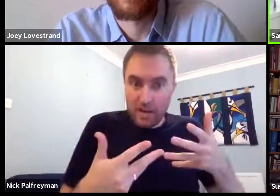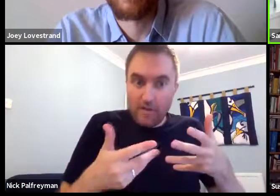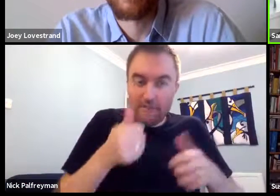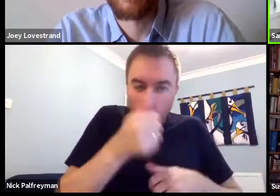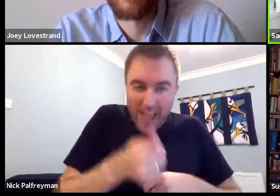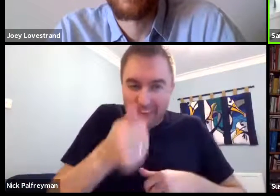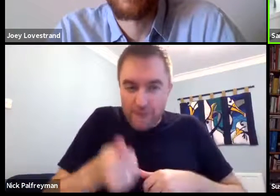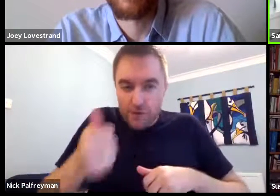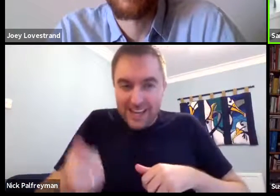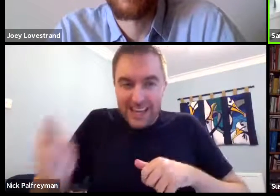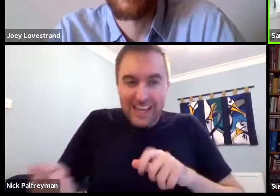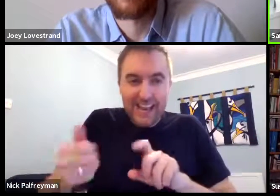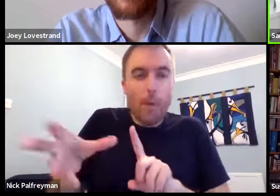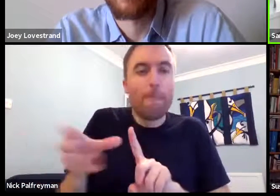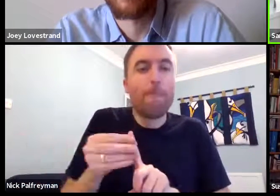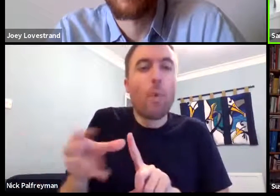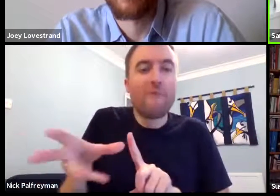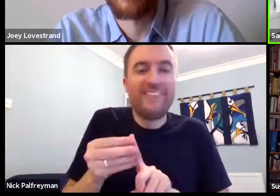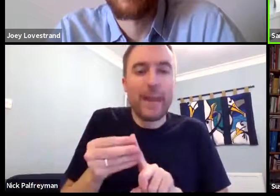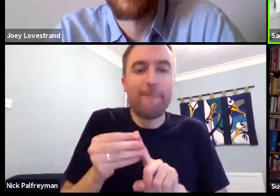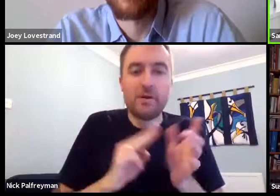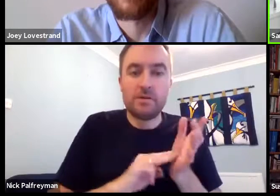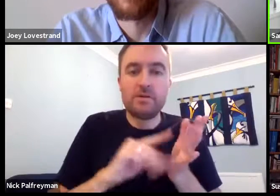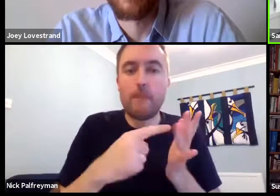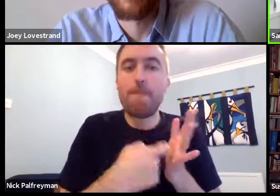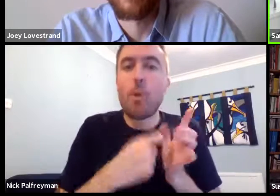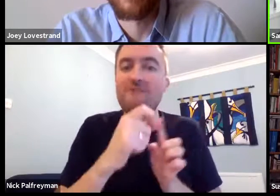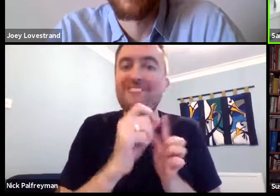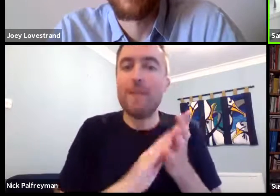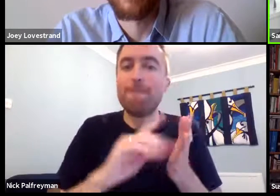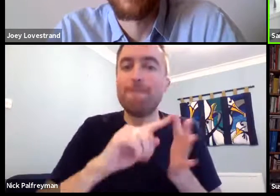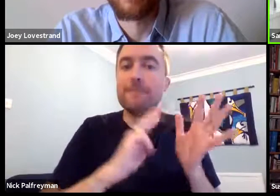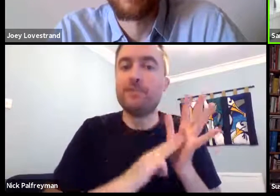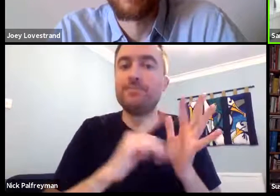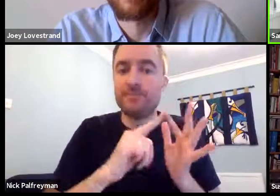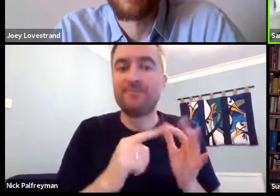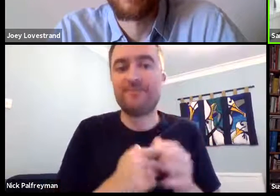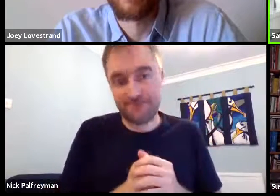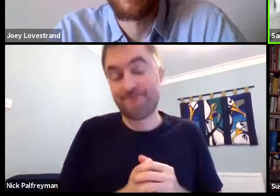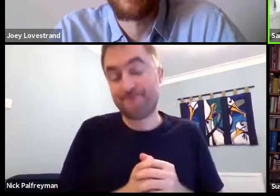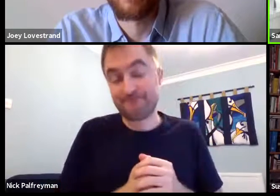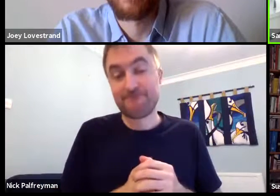It doesn't use, the language be used